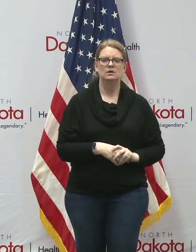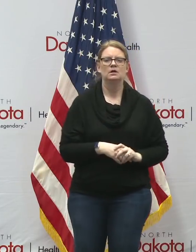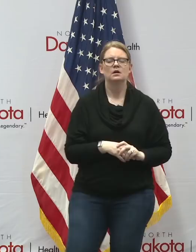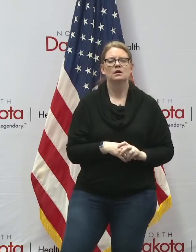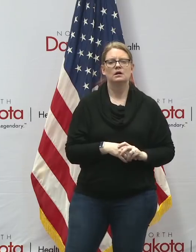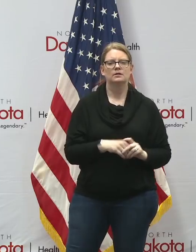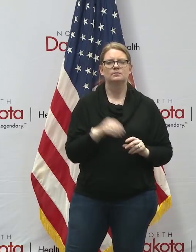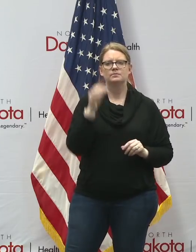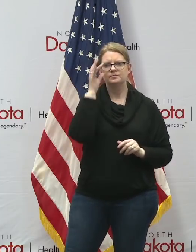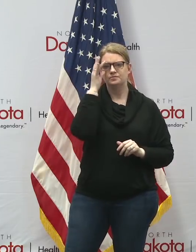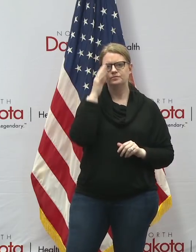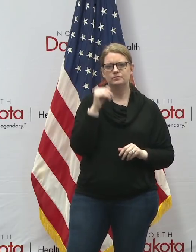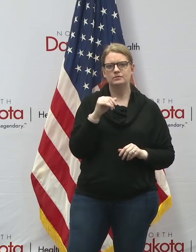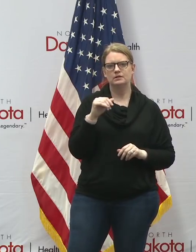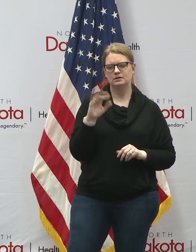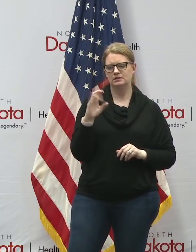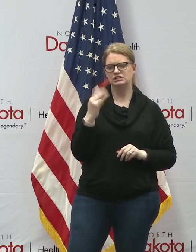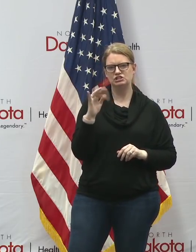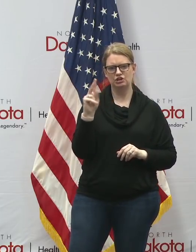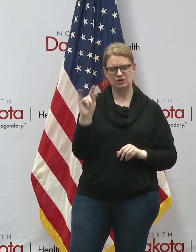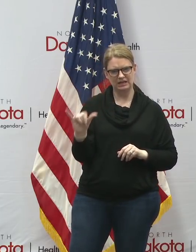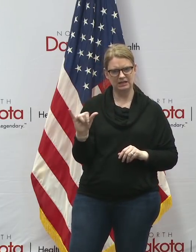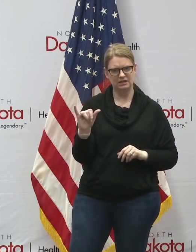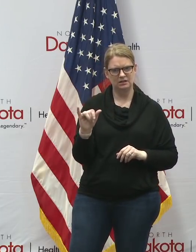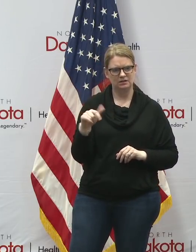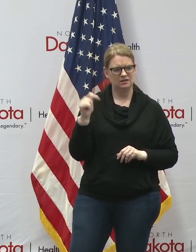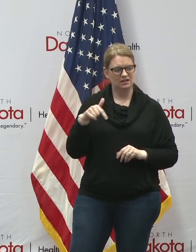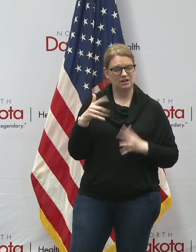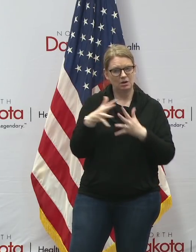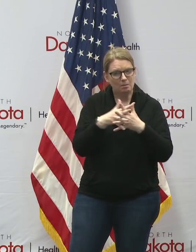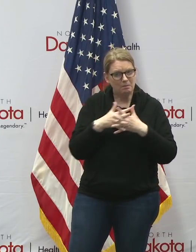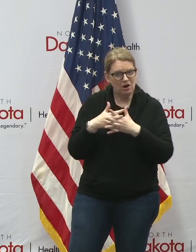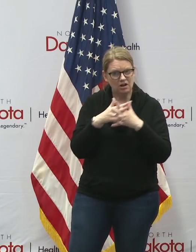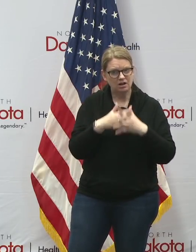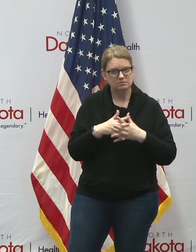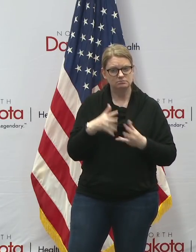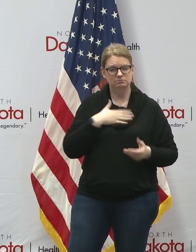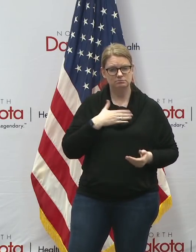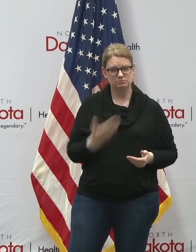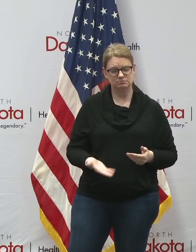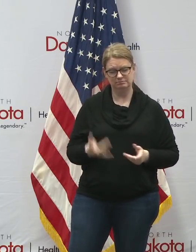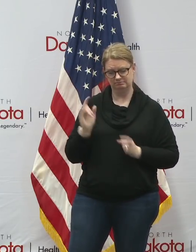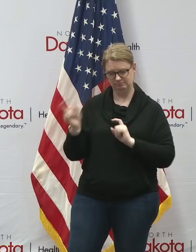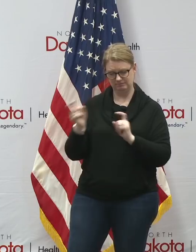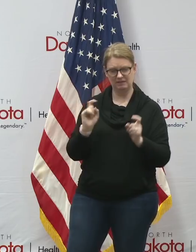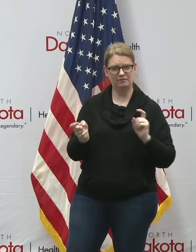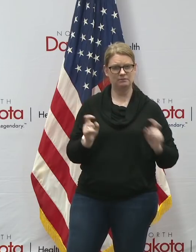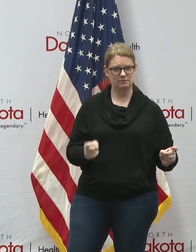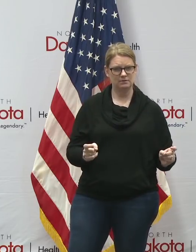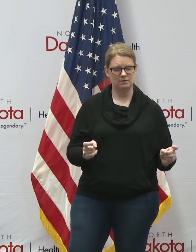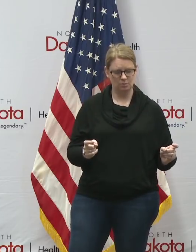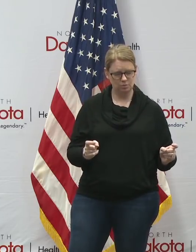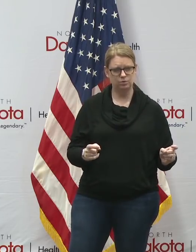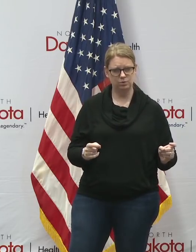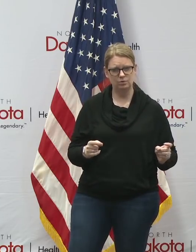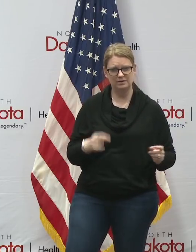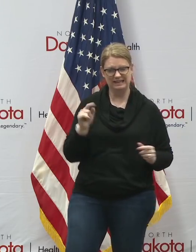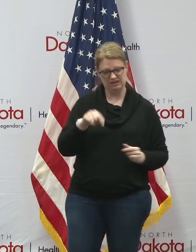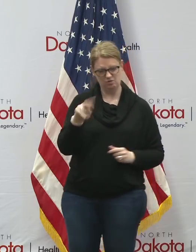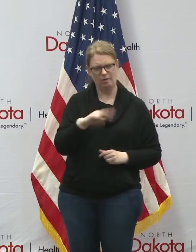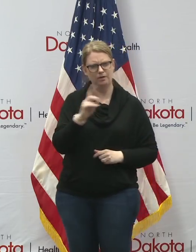uh before and that's the charities in america we're very generous people and in north dakota even more so